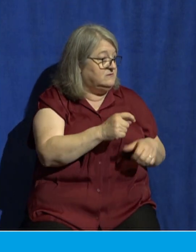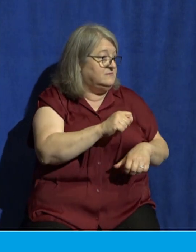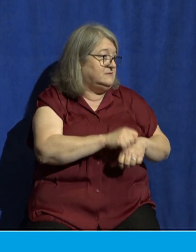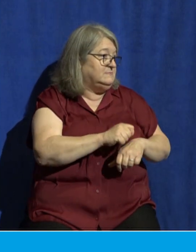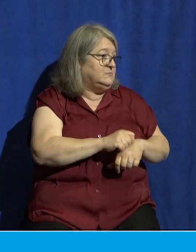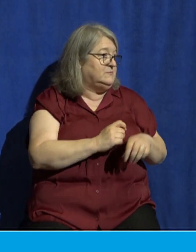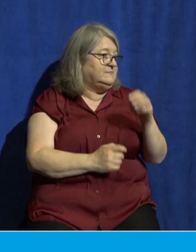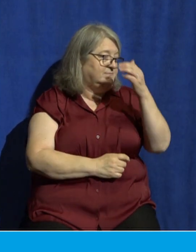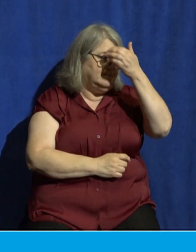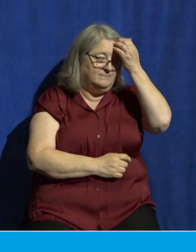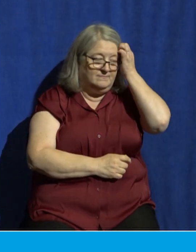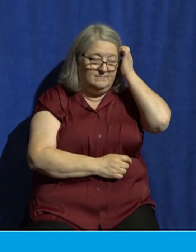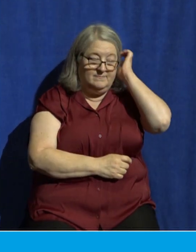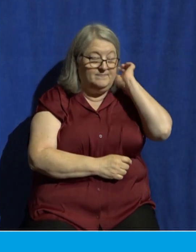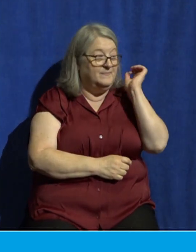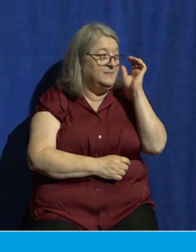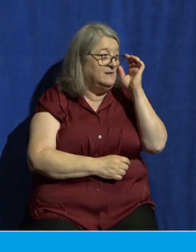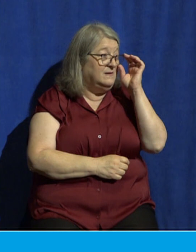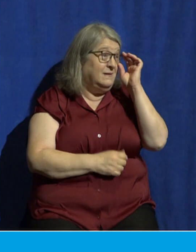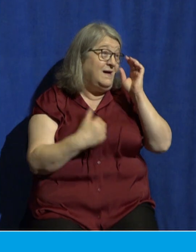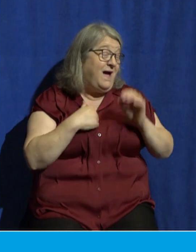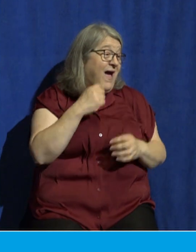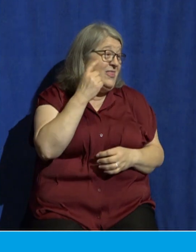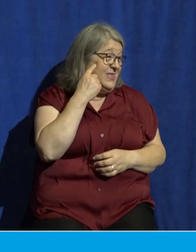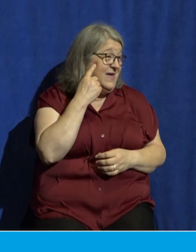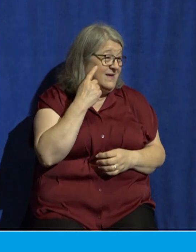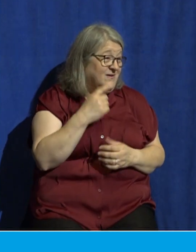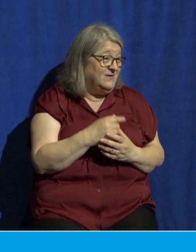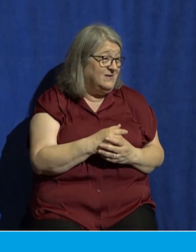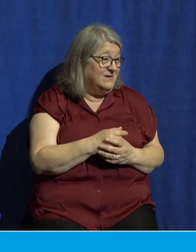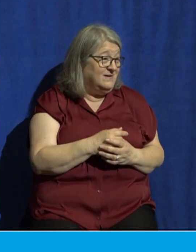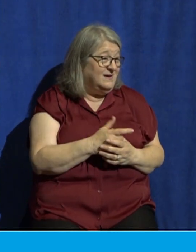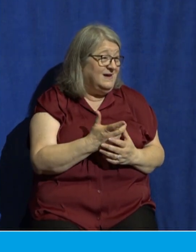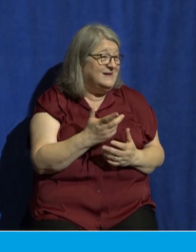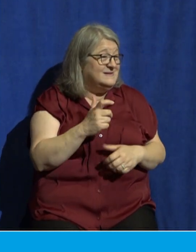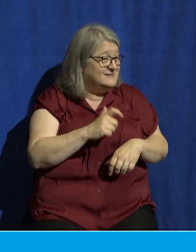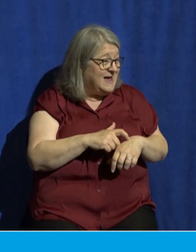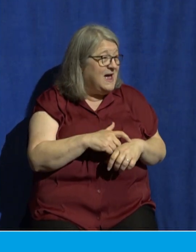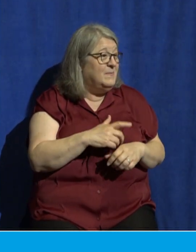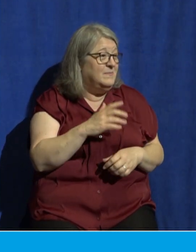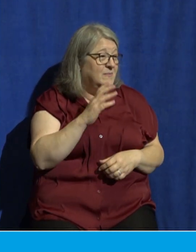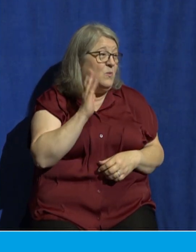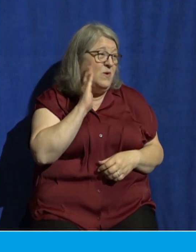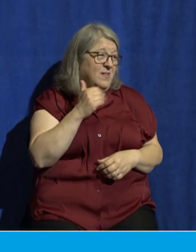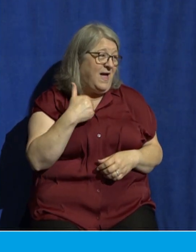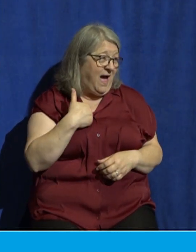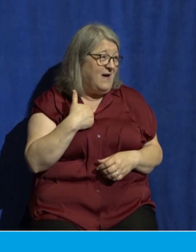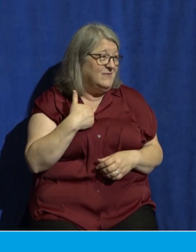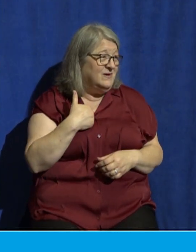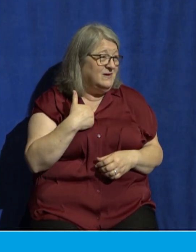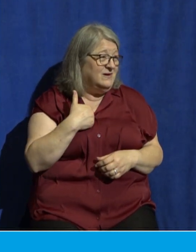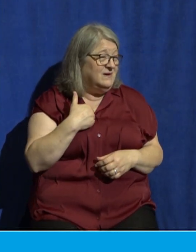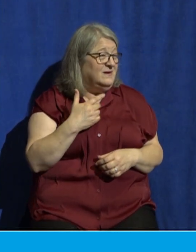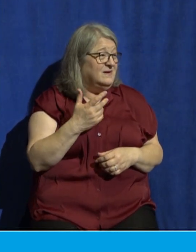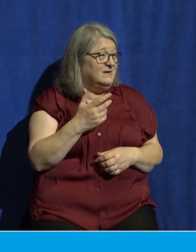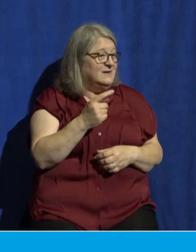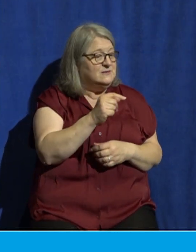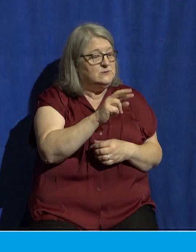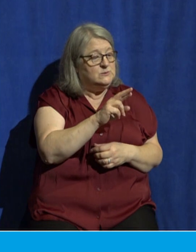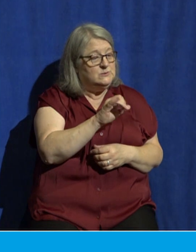Now, I do think there will be an eschatological time of tribulation right before Jesus returns. But